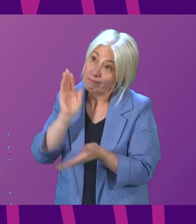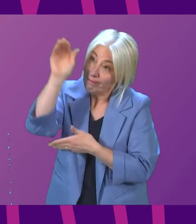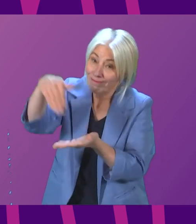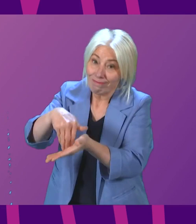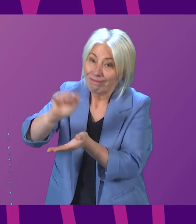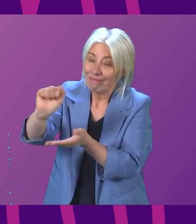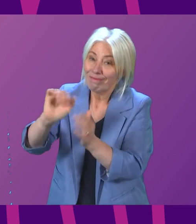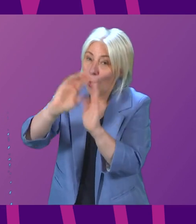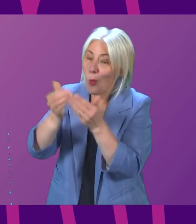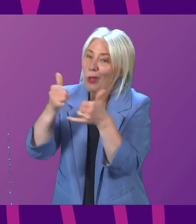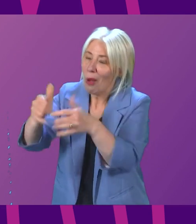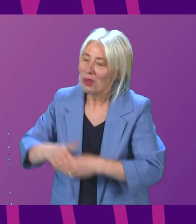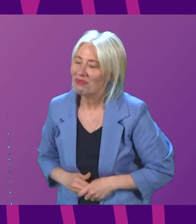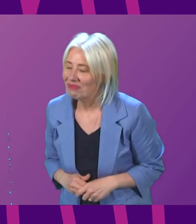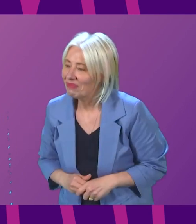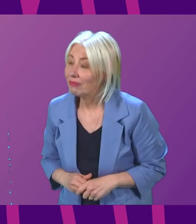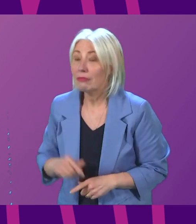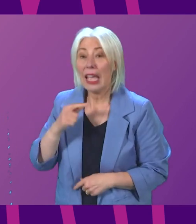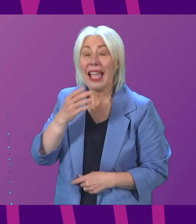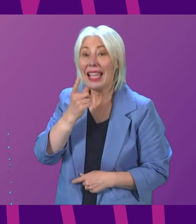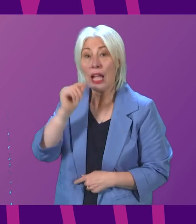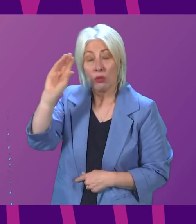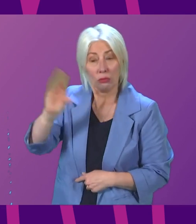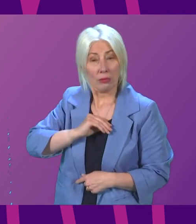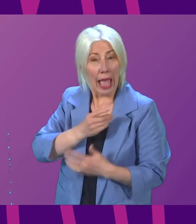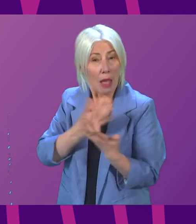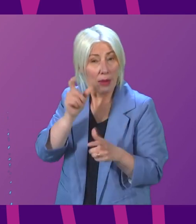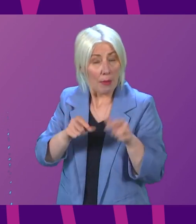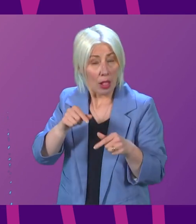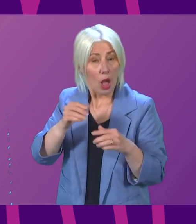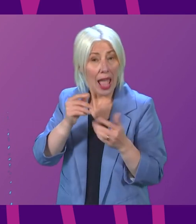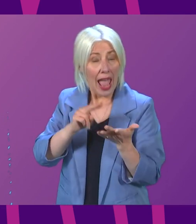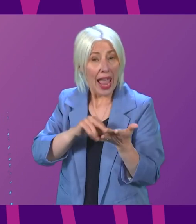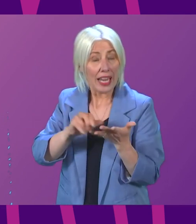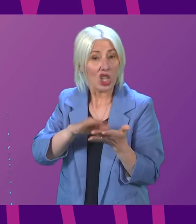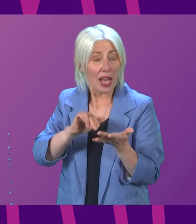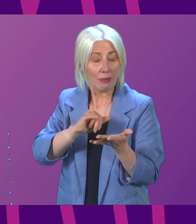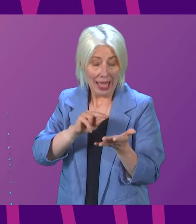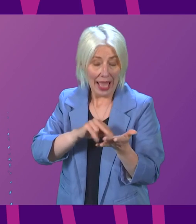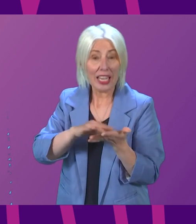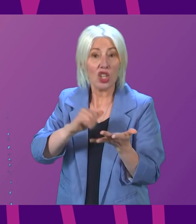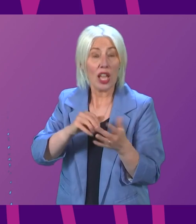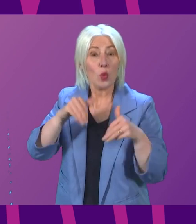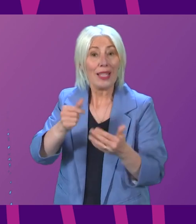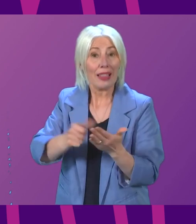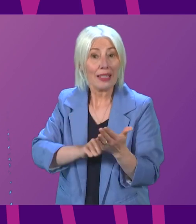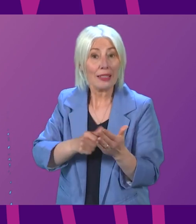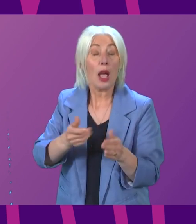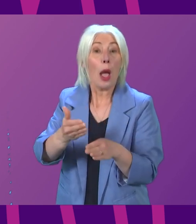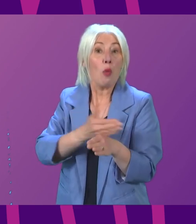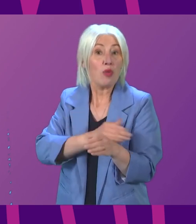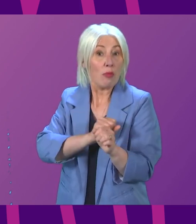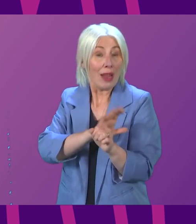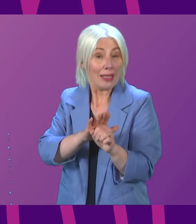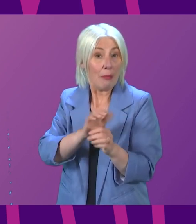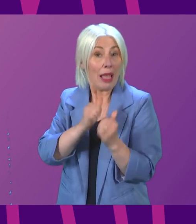Can the First Minister tell the Chamber how many people were on an NHS waiting list a year into an SNP government, pre-pandemic in